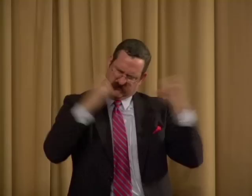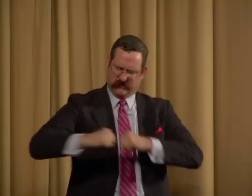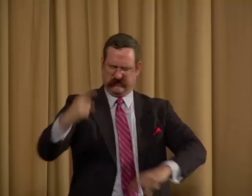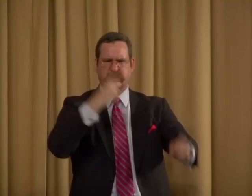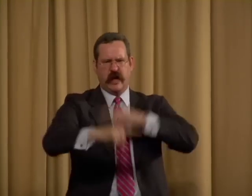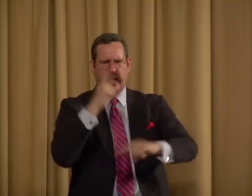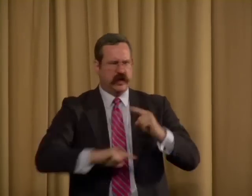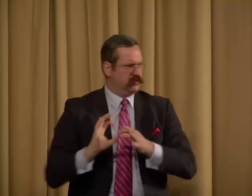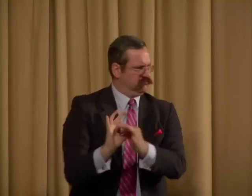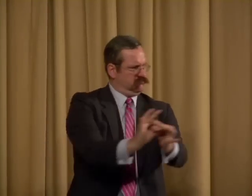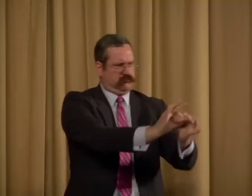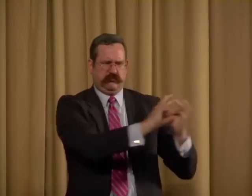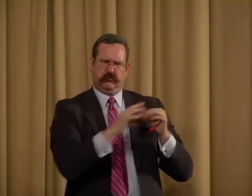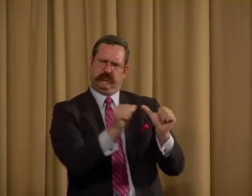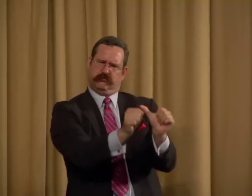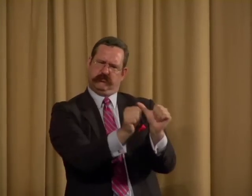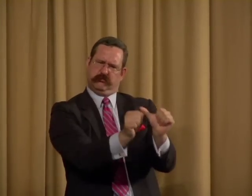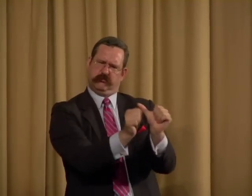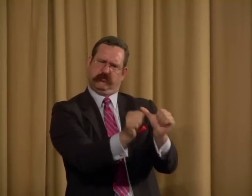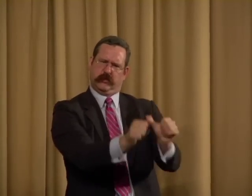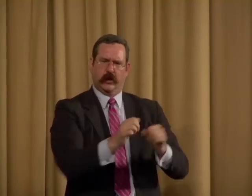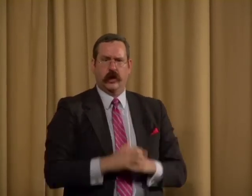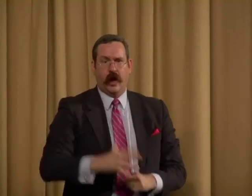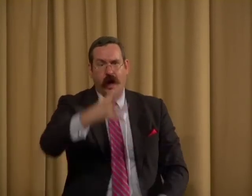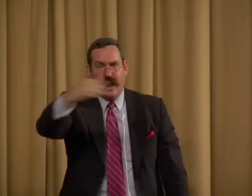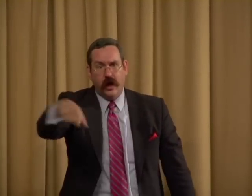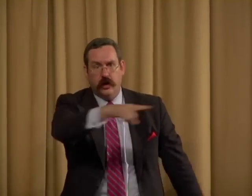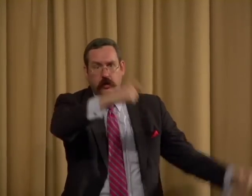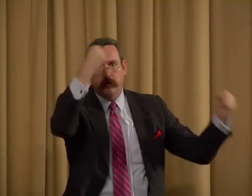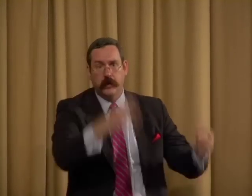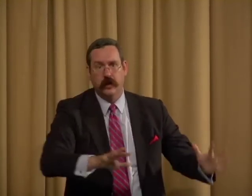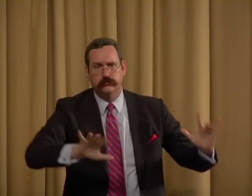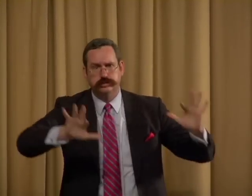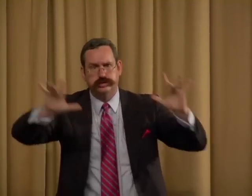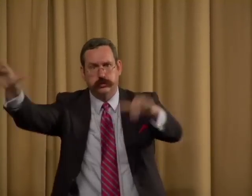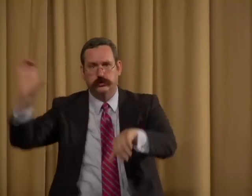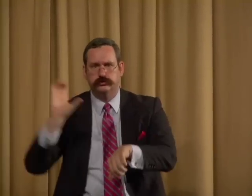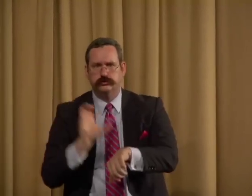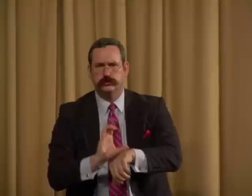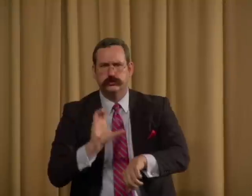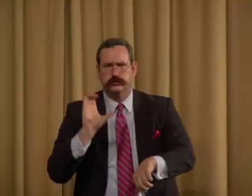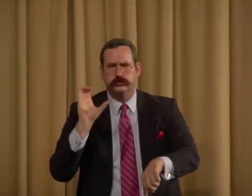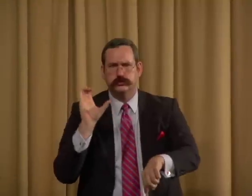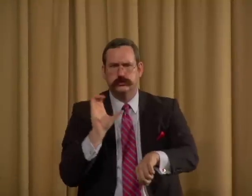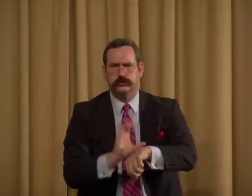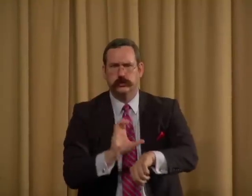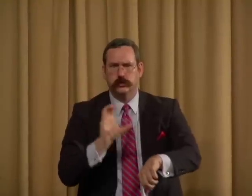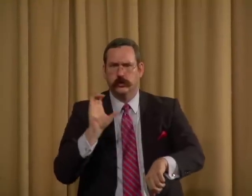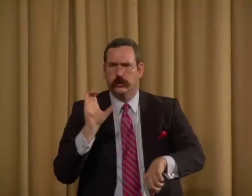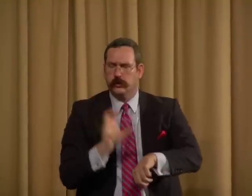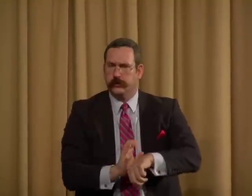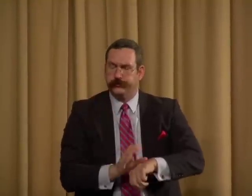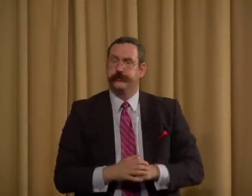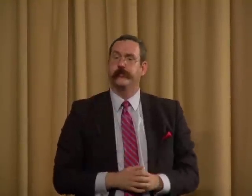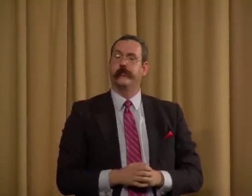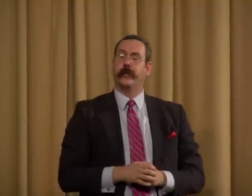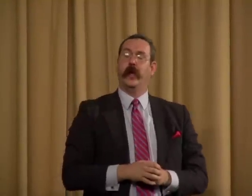was very cohesive, and sign language prevailed. And many of those people